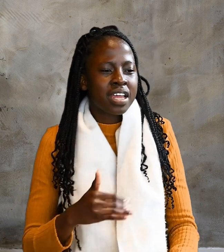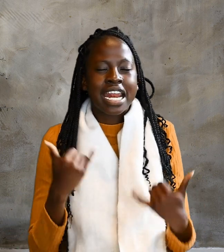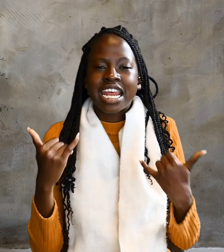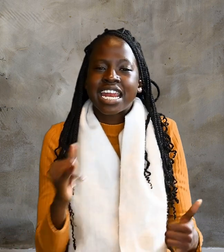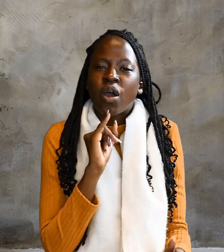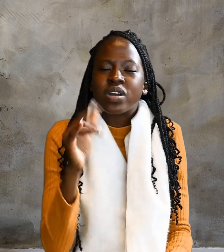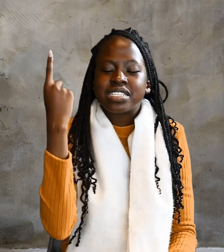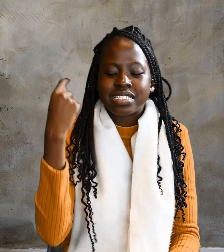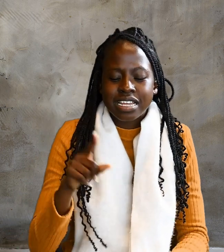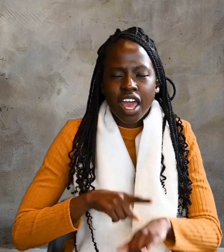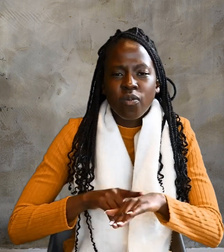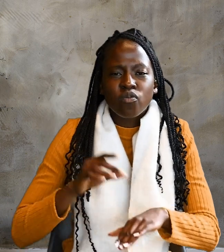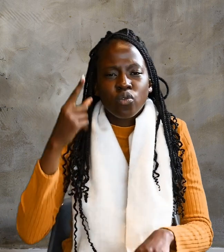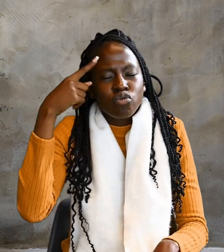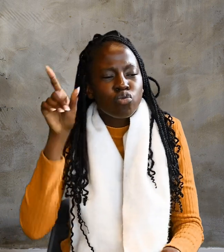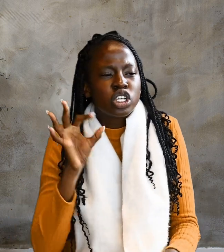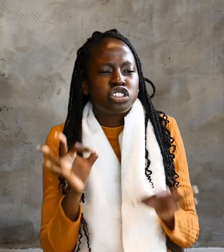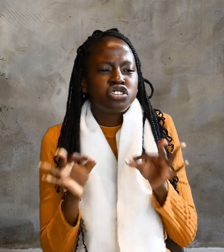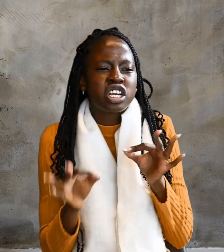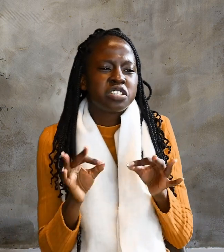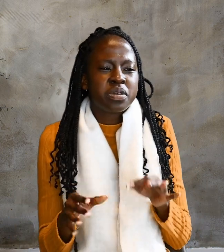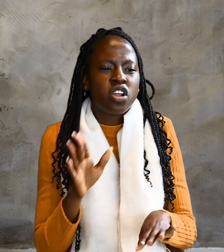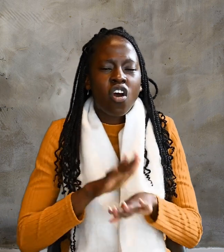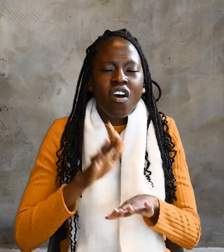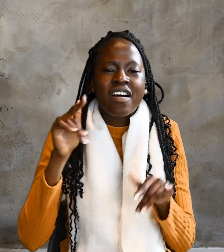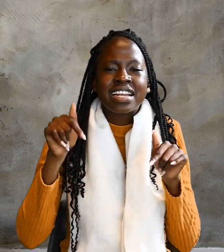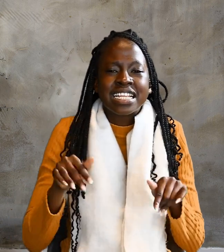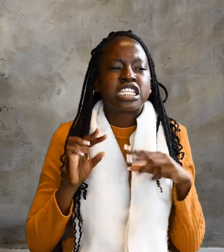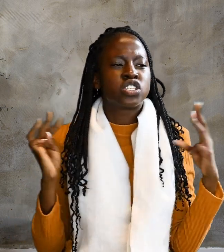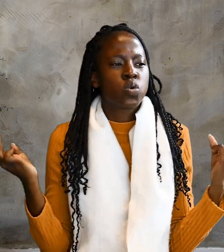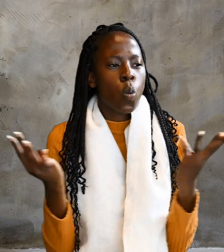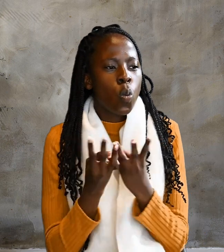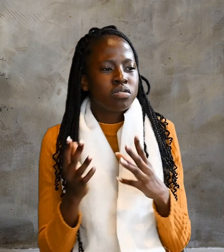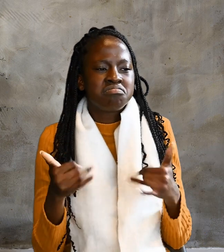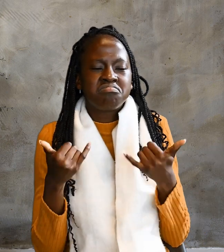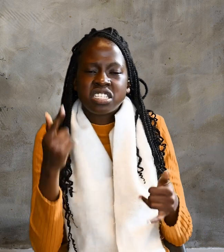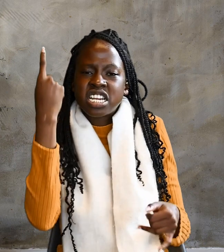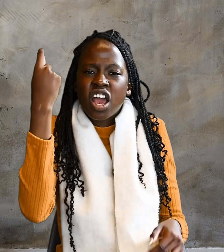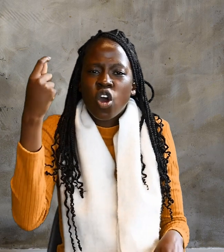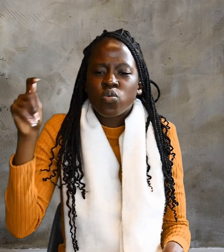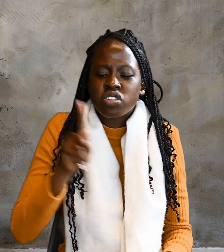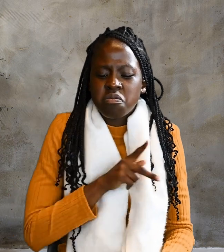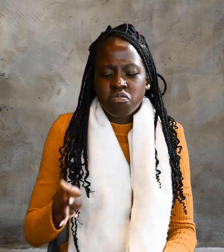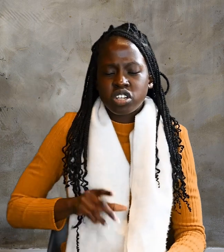Now is the time for judgment on this world. Now the prince of this world